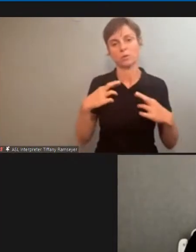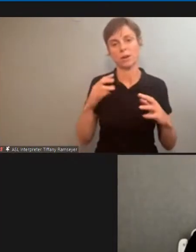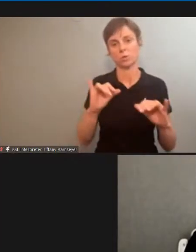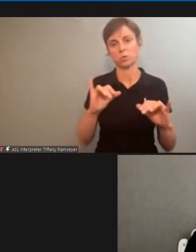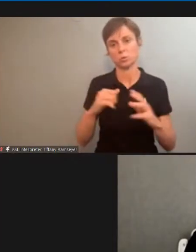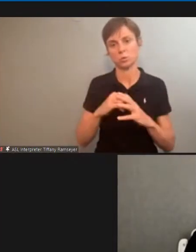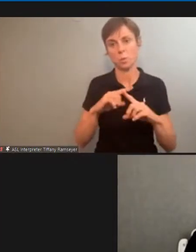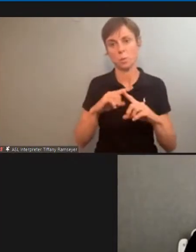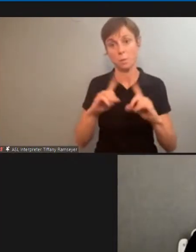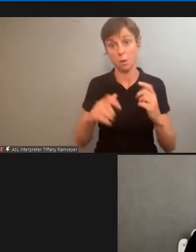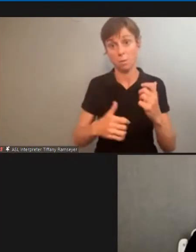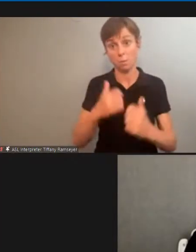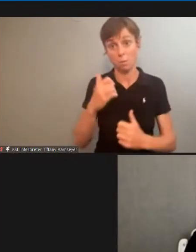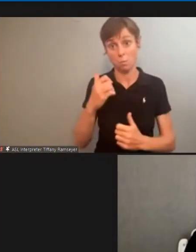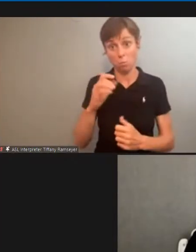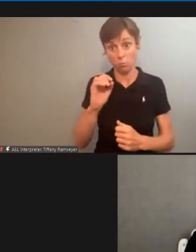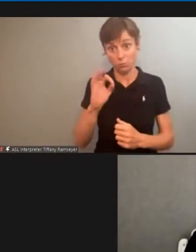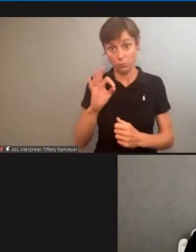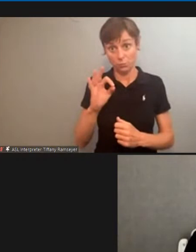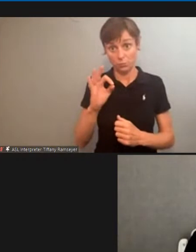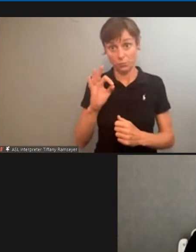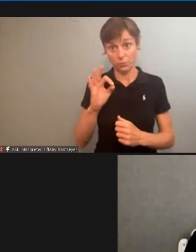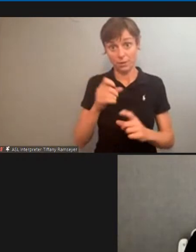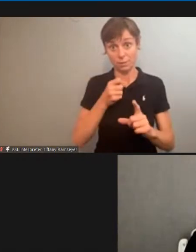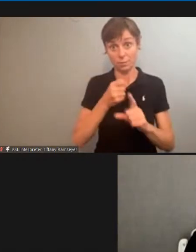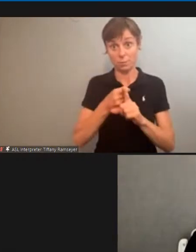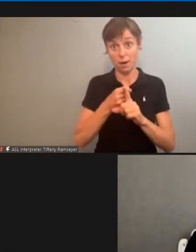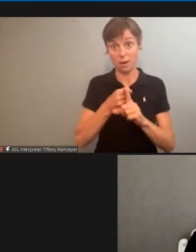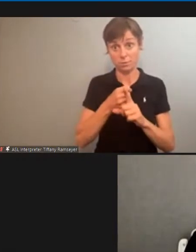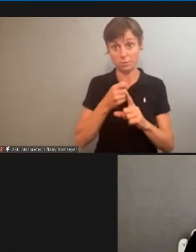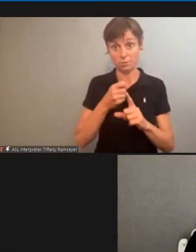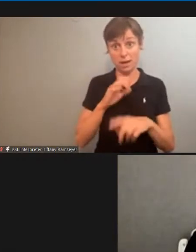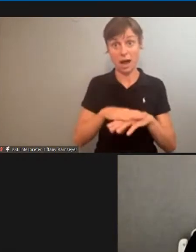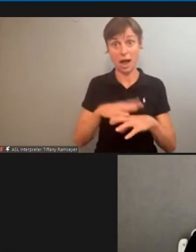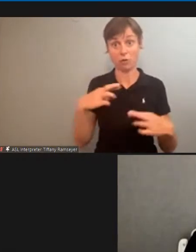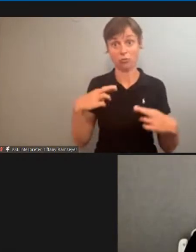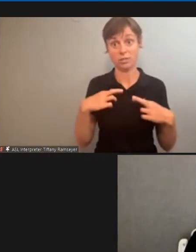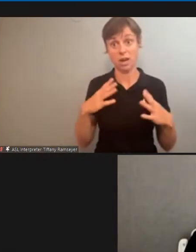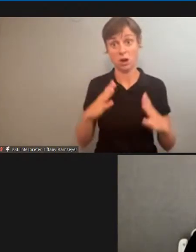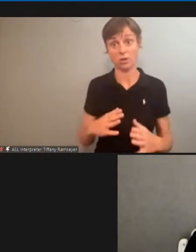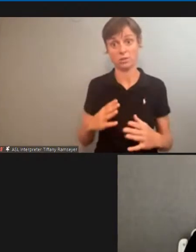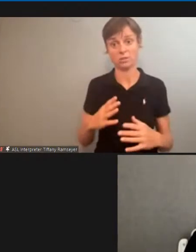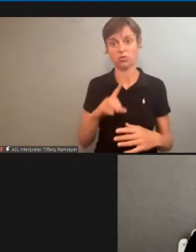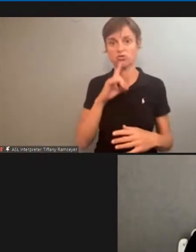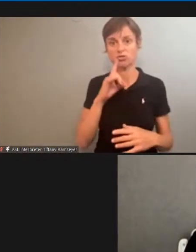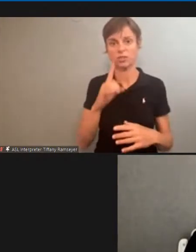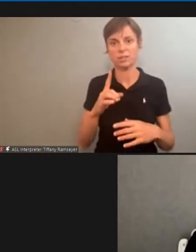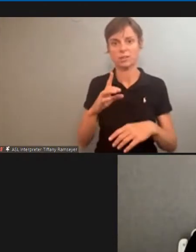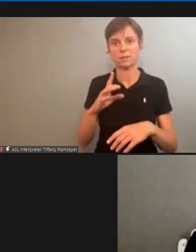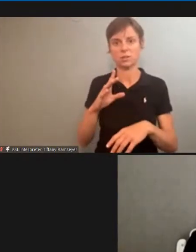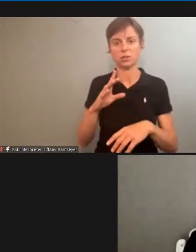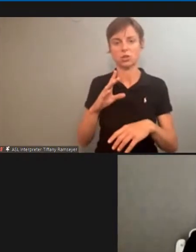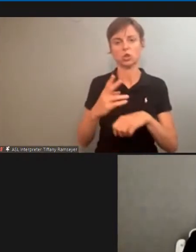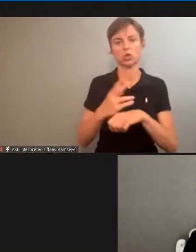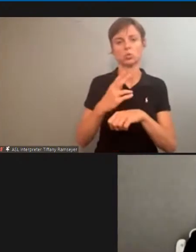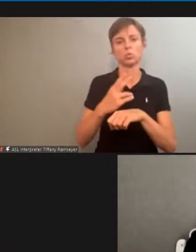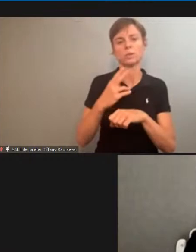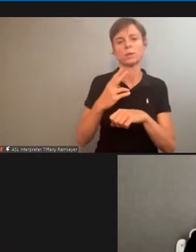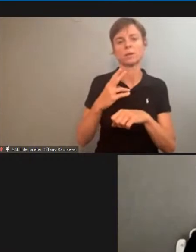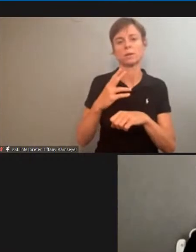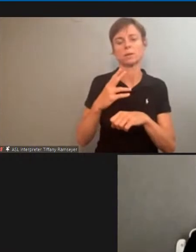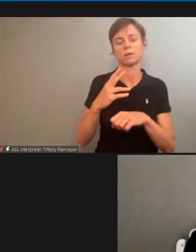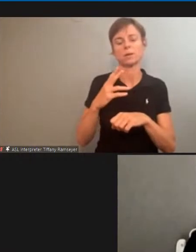But most of the impact that we have on retirees are really done through our political legislative